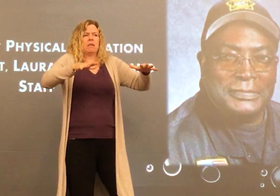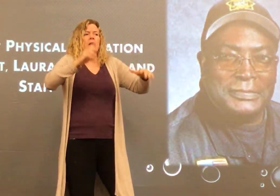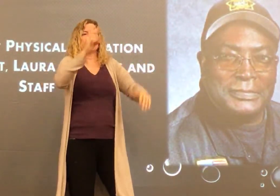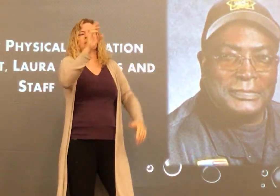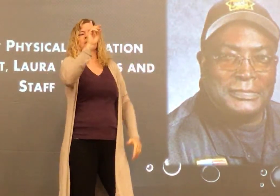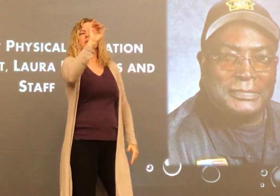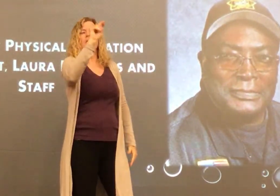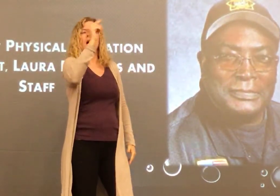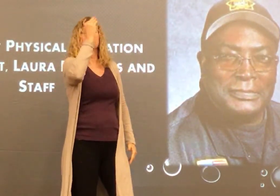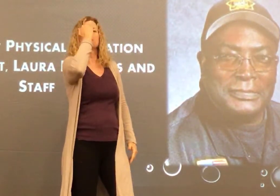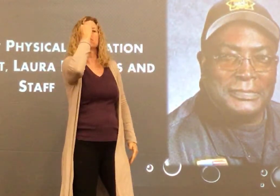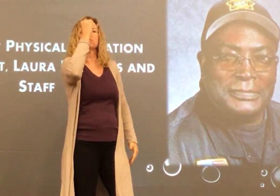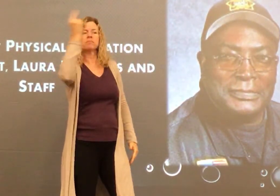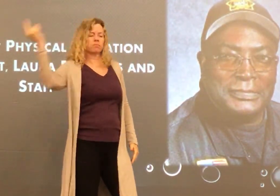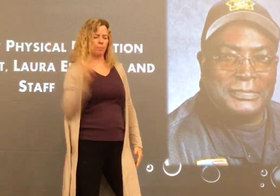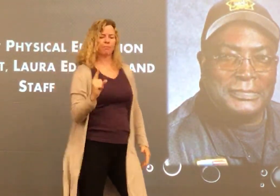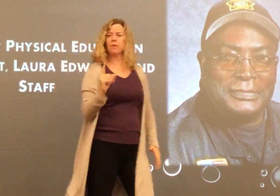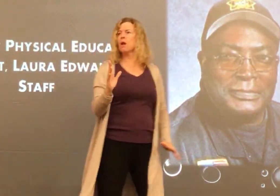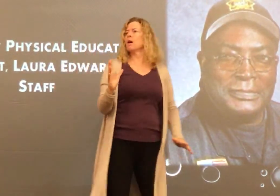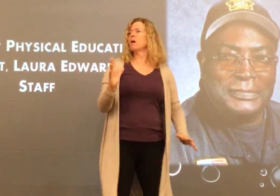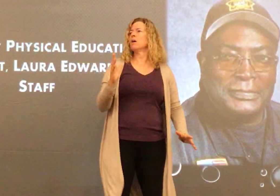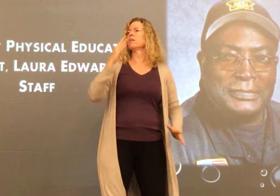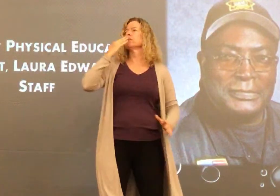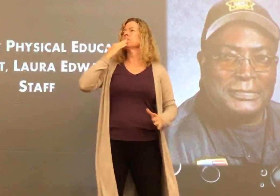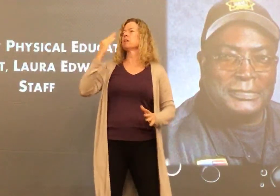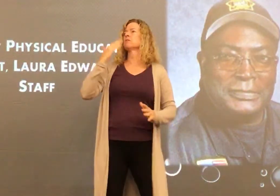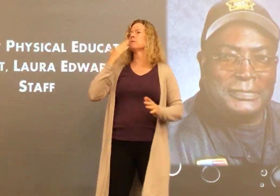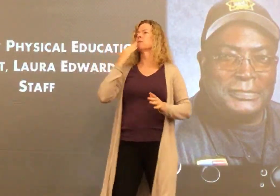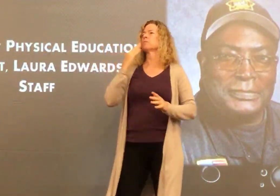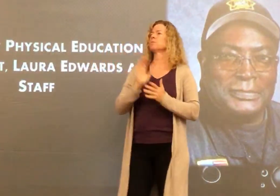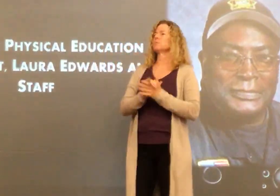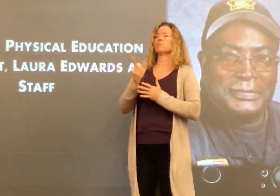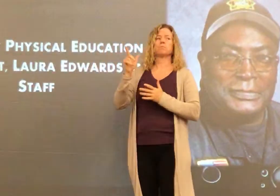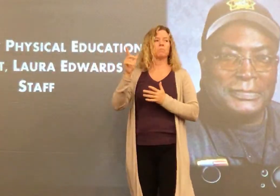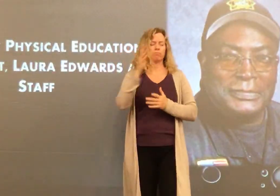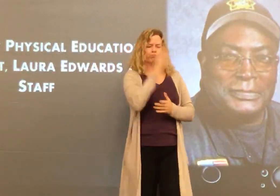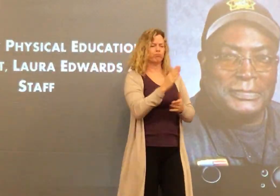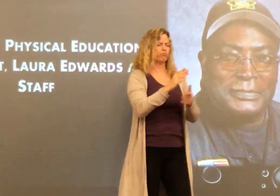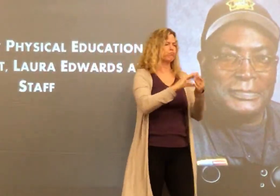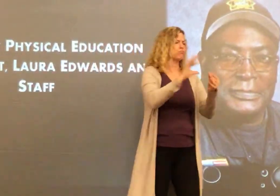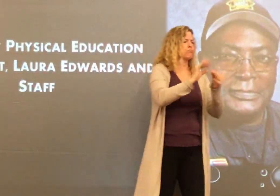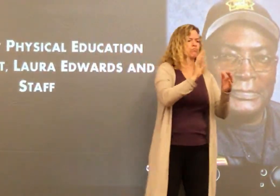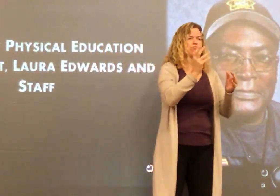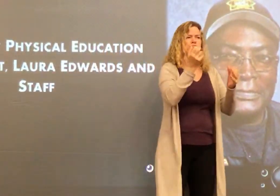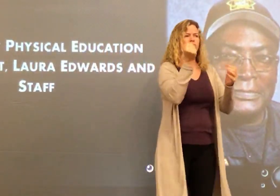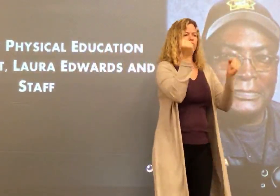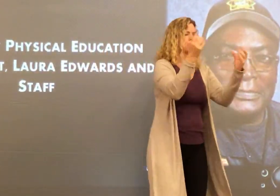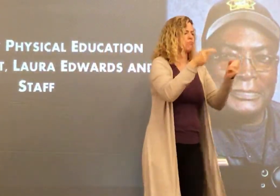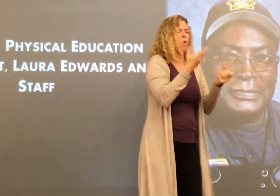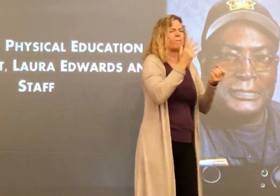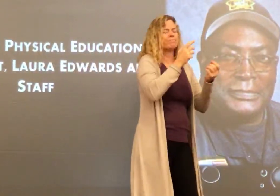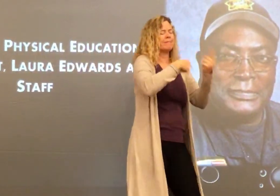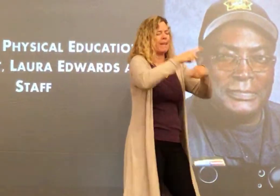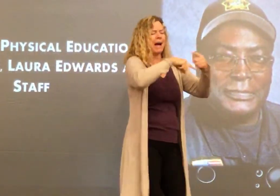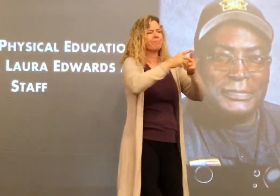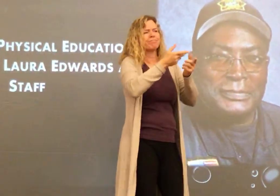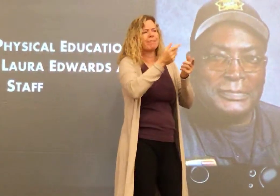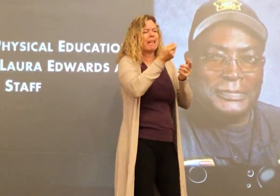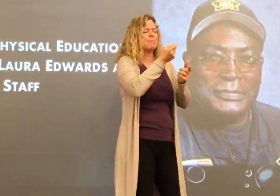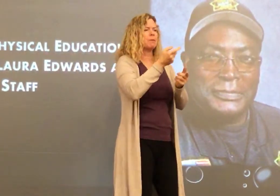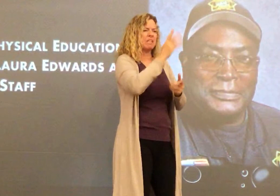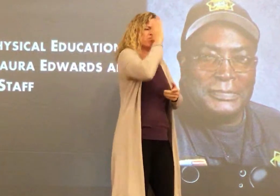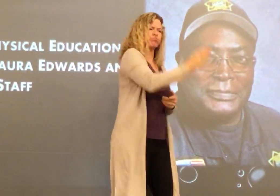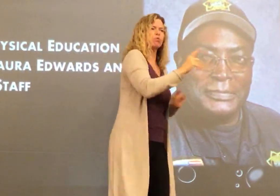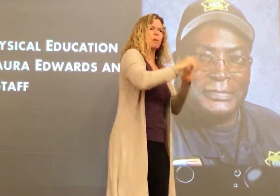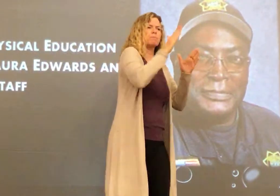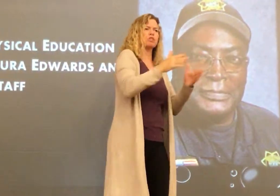between myself and another individual. Don was there in a flash. And I just remember feeling so relieved. I